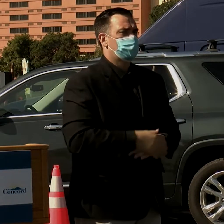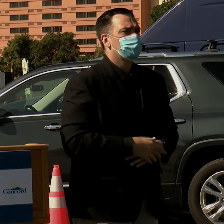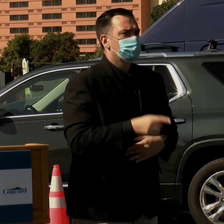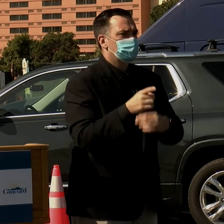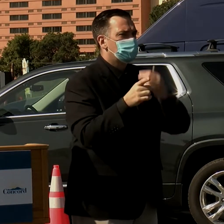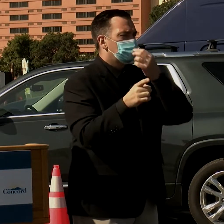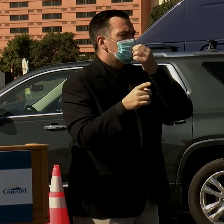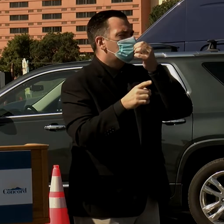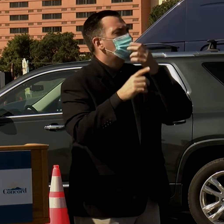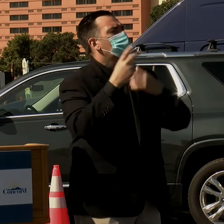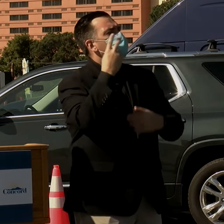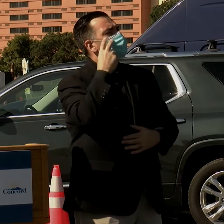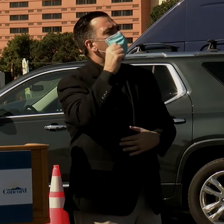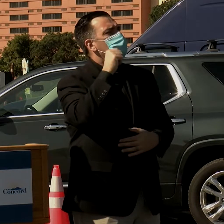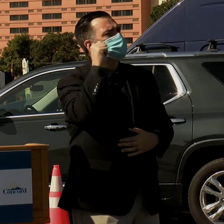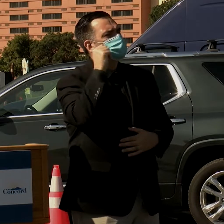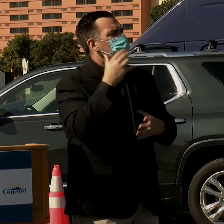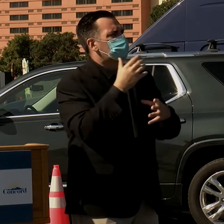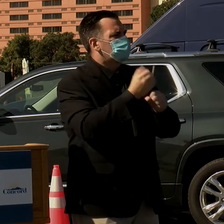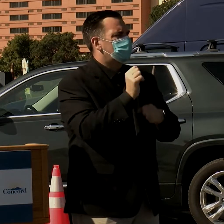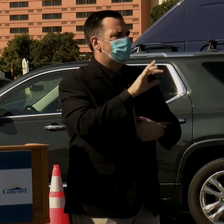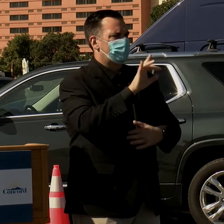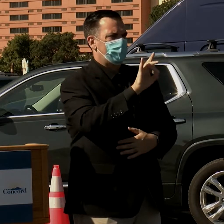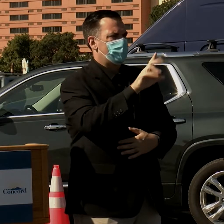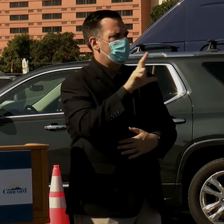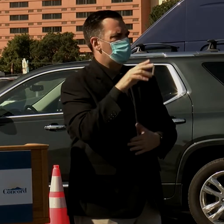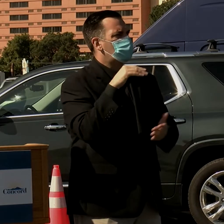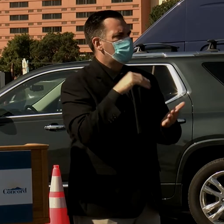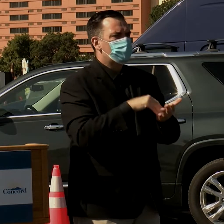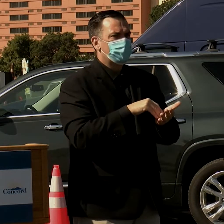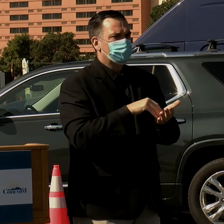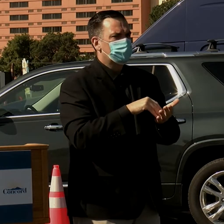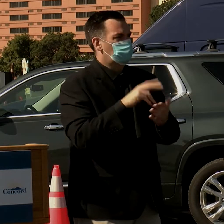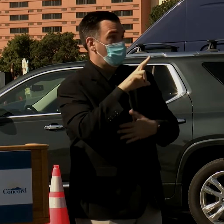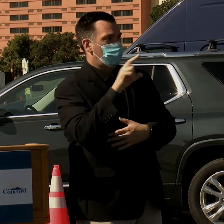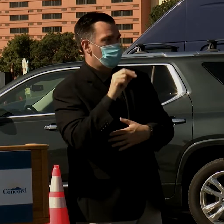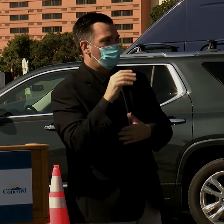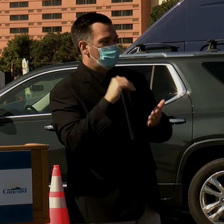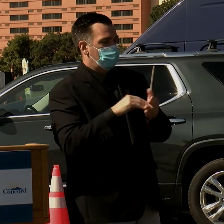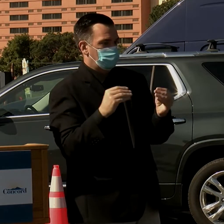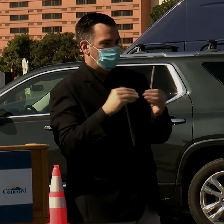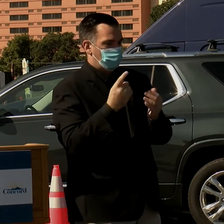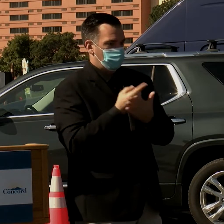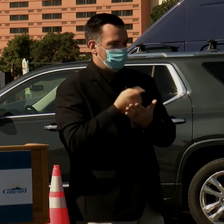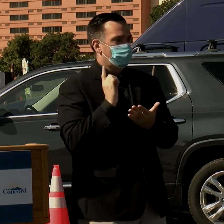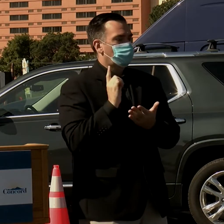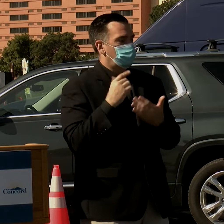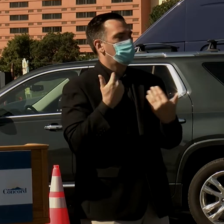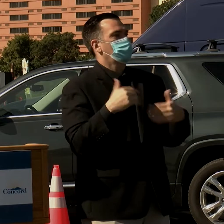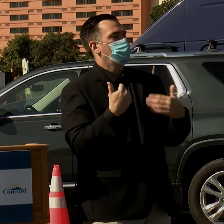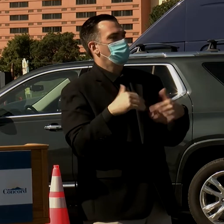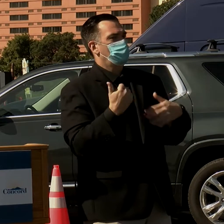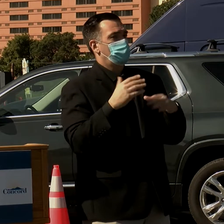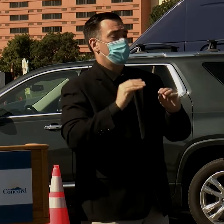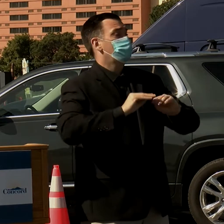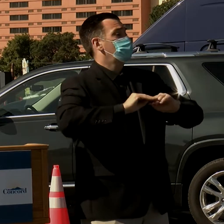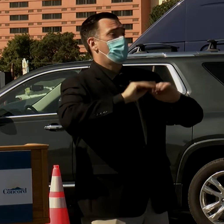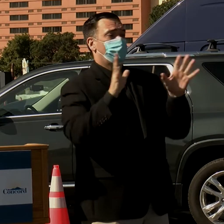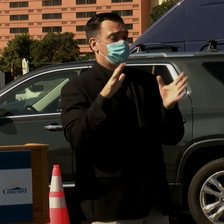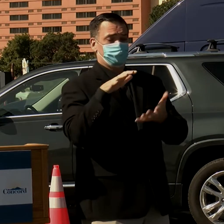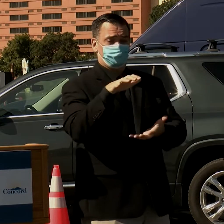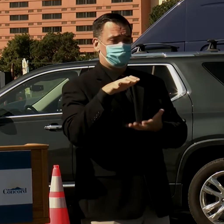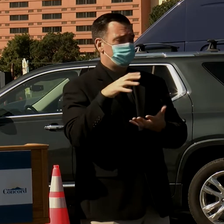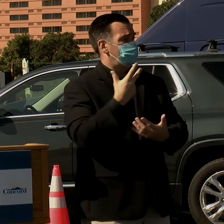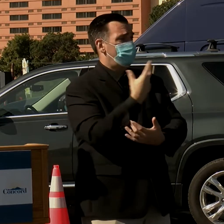doses and I probably don't think you guys just got something like 83,000 or some 30,000 more in the previous weeks but you've got obviously a couple